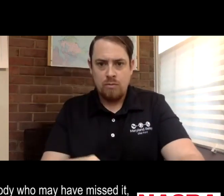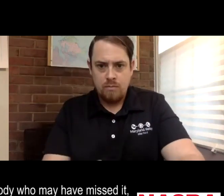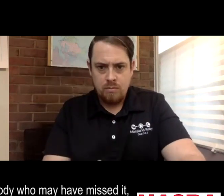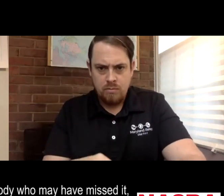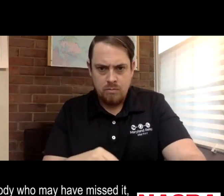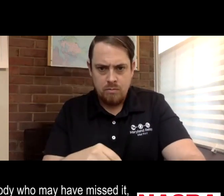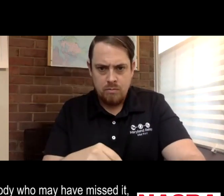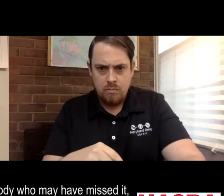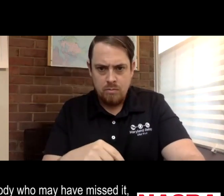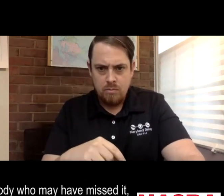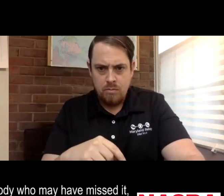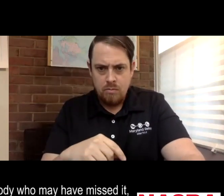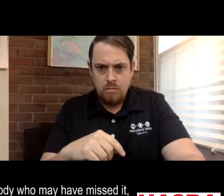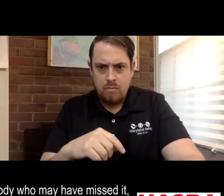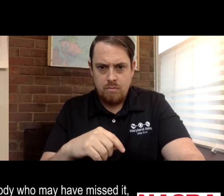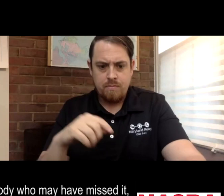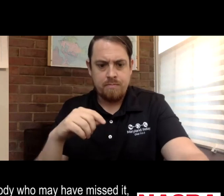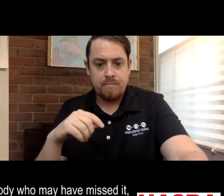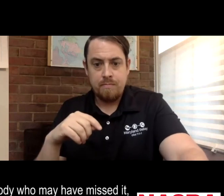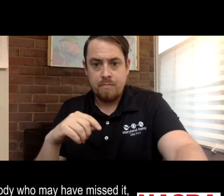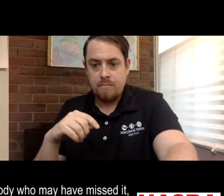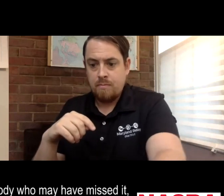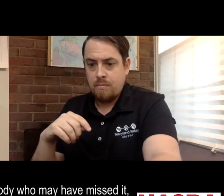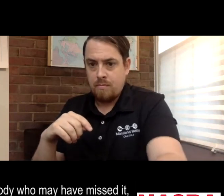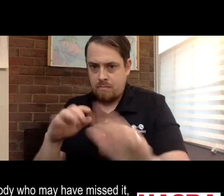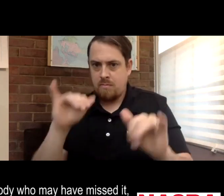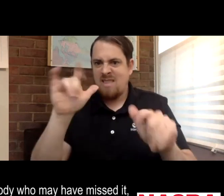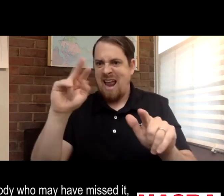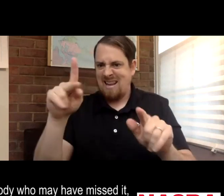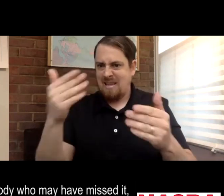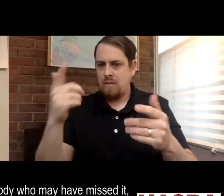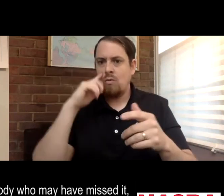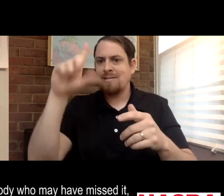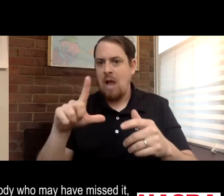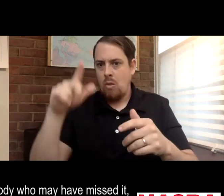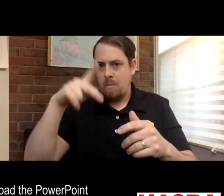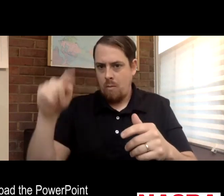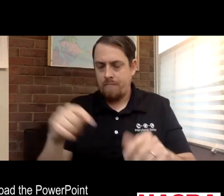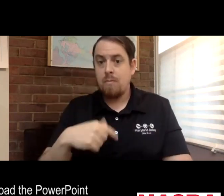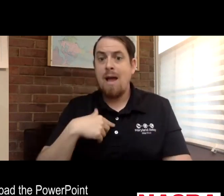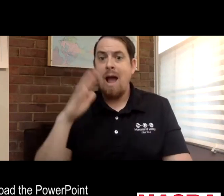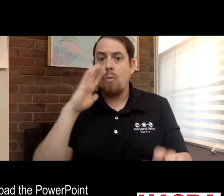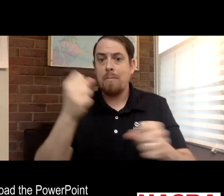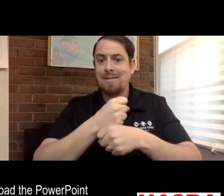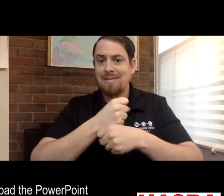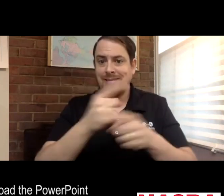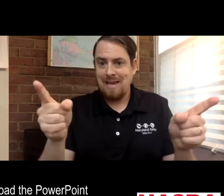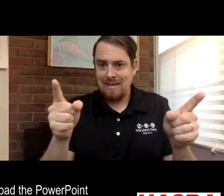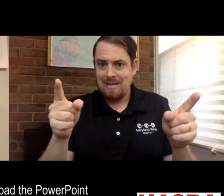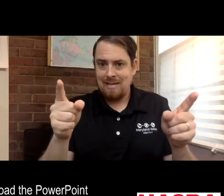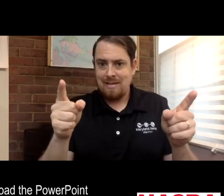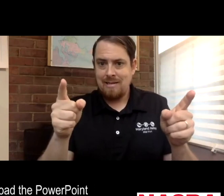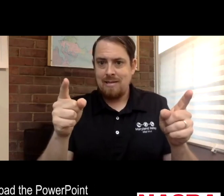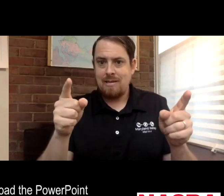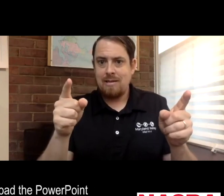post the link one more time in the chat for anybody who might have missed it. For those who want to access those items, there's the link so you can download the